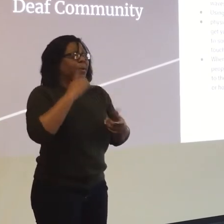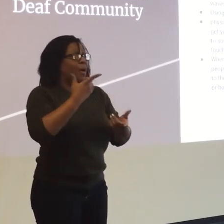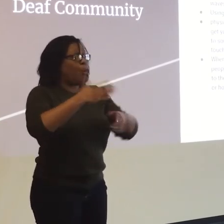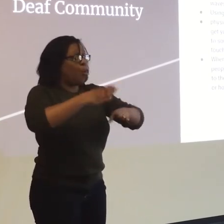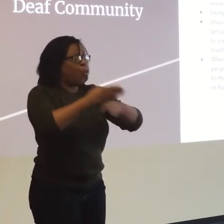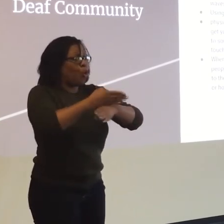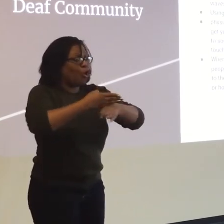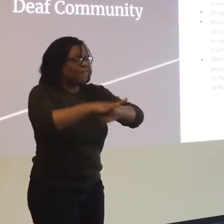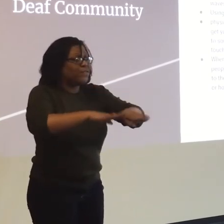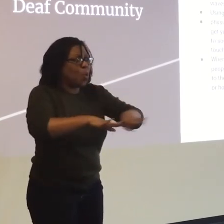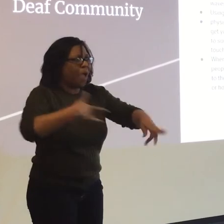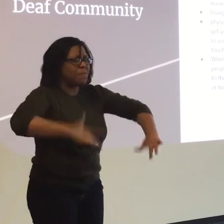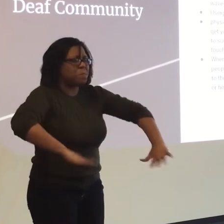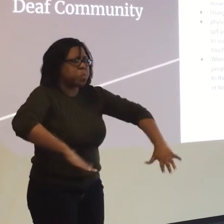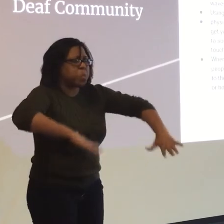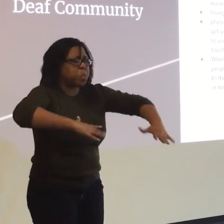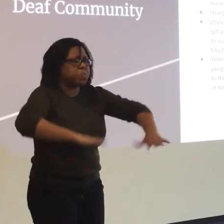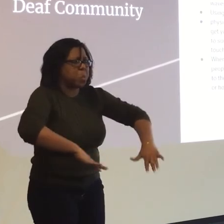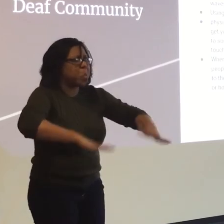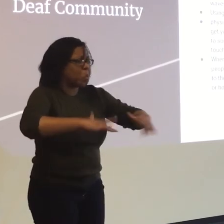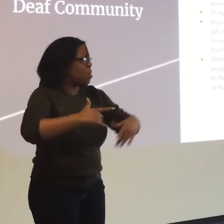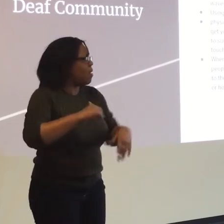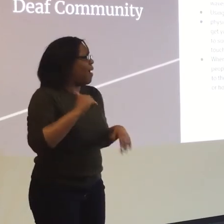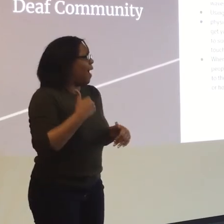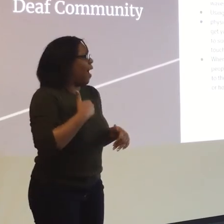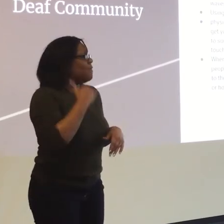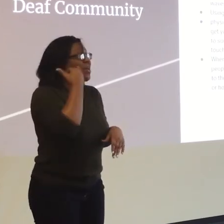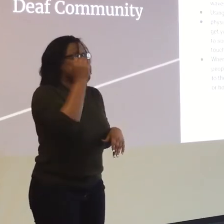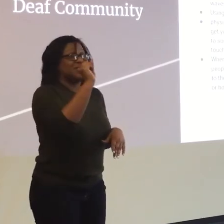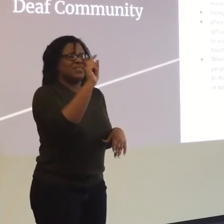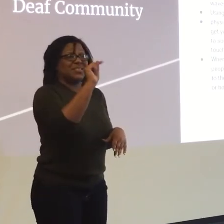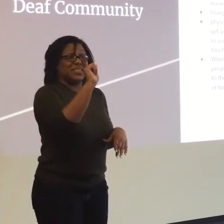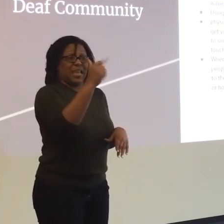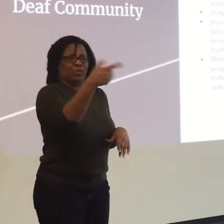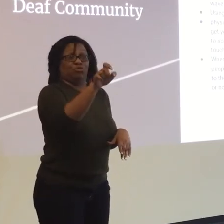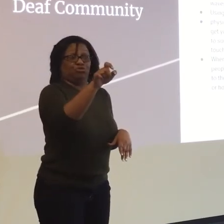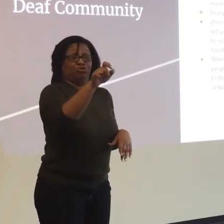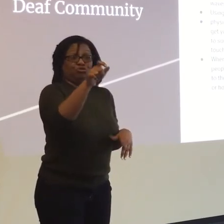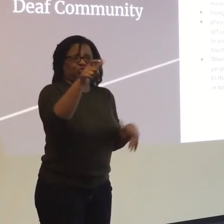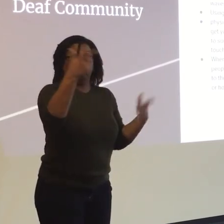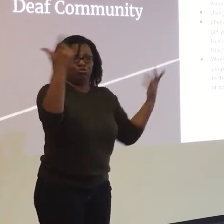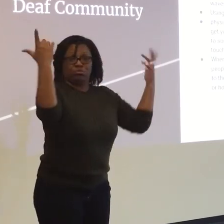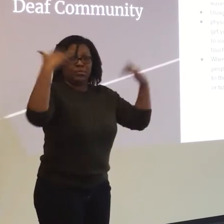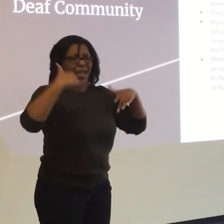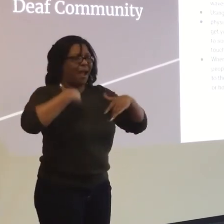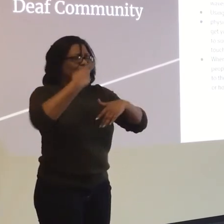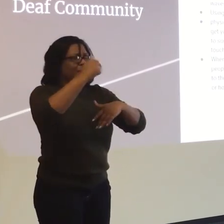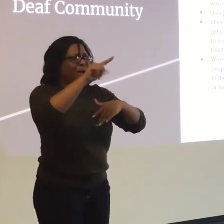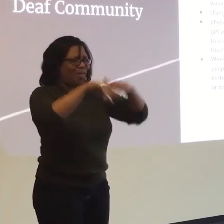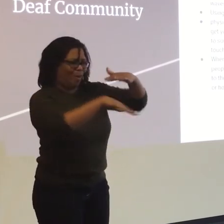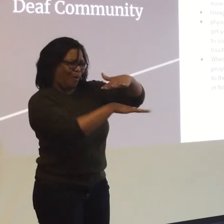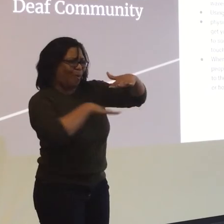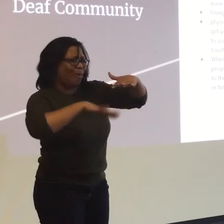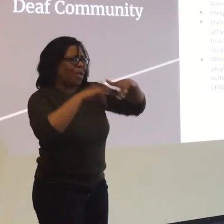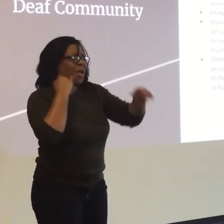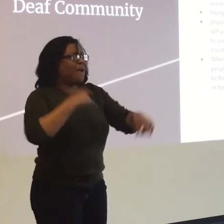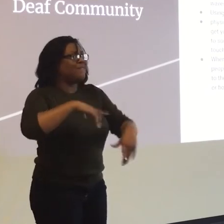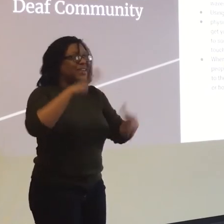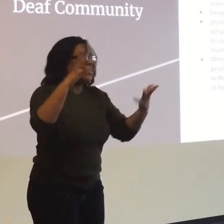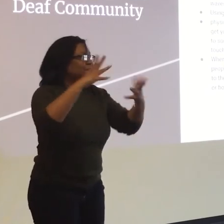bit, but some wooden floors have very, very good vibrative tendencies. So if you hit